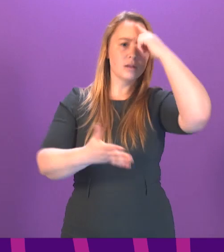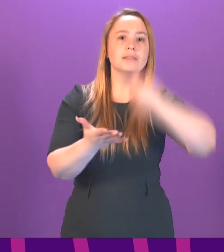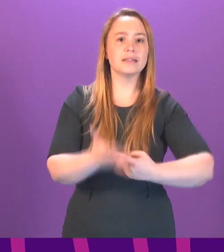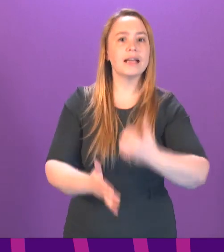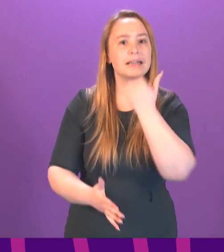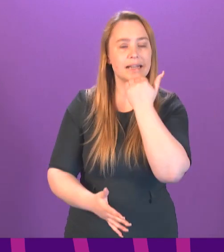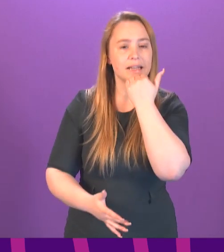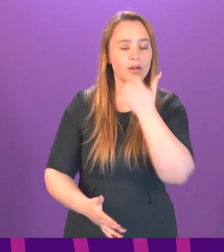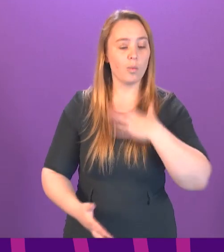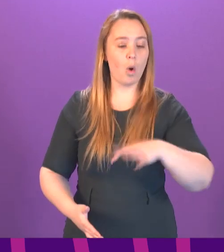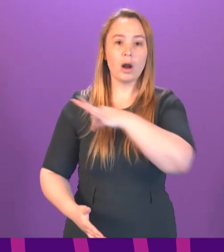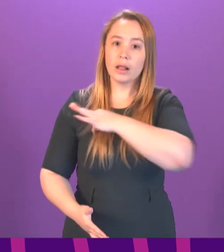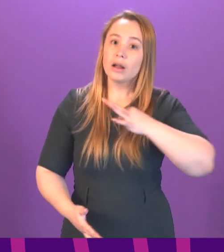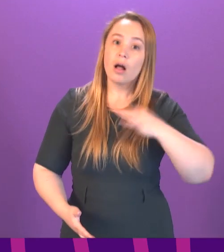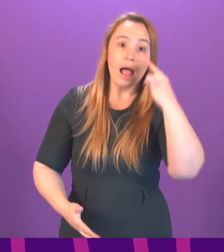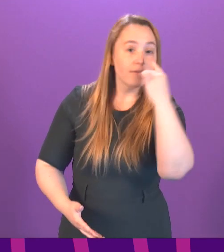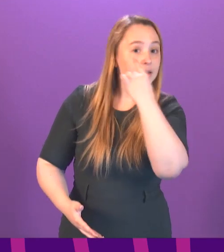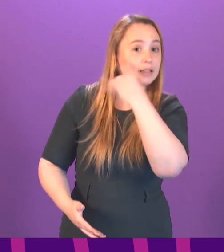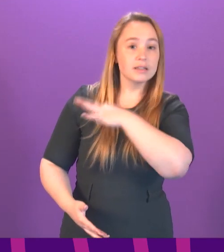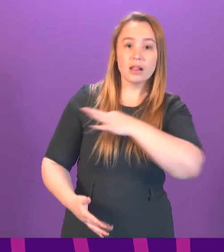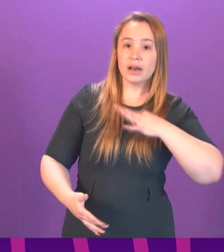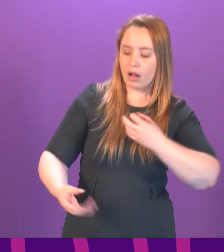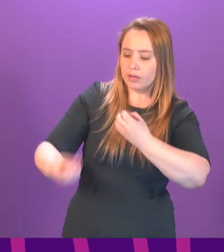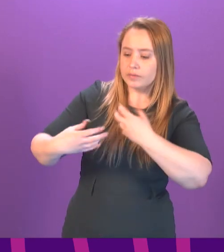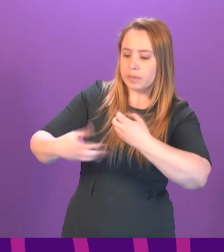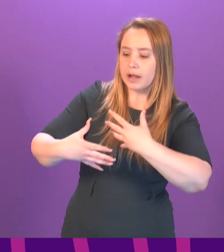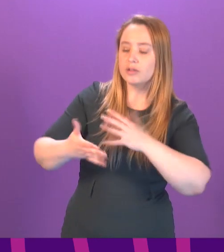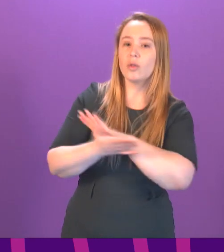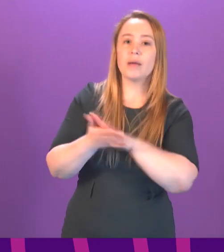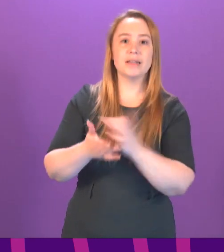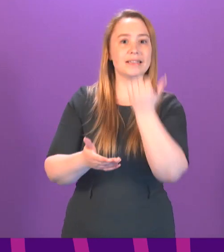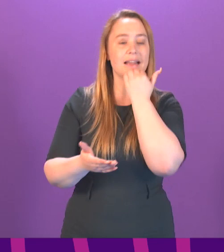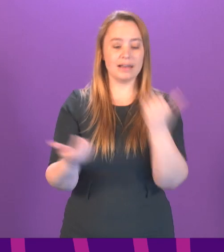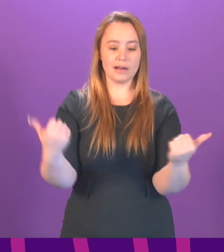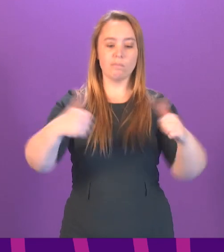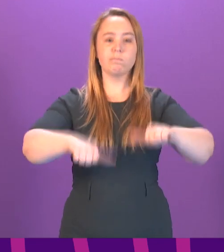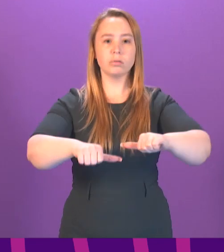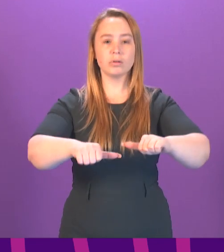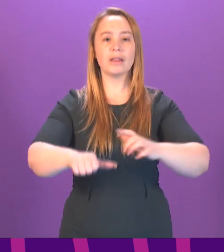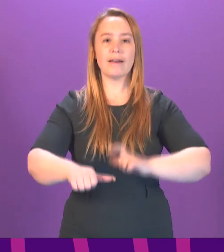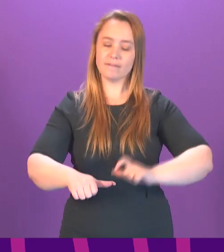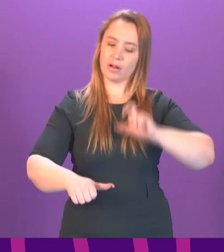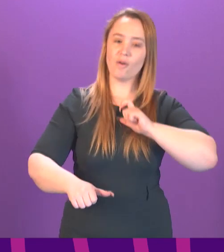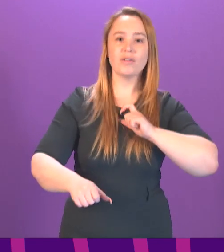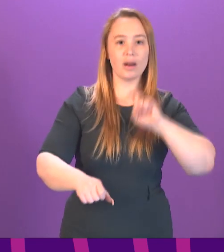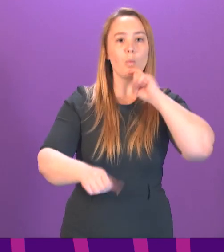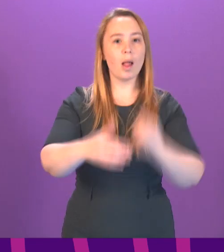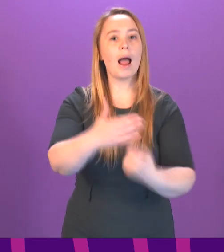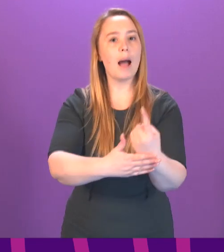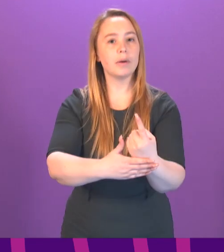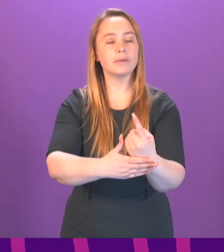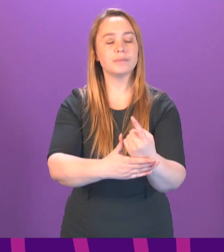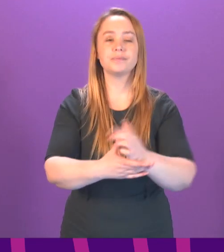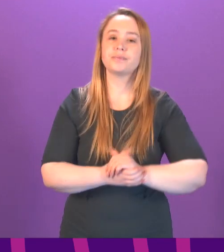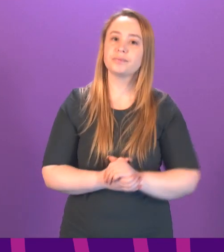evidence and clinical input. And so that when we are giving a date, that is a date that we can have some confidence in. I take two things